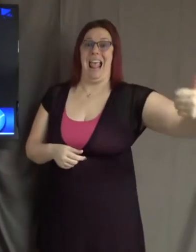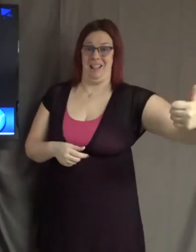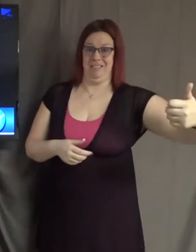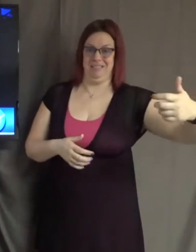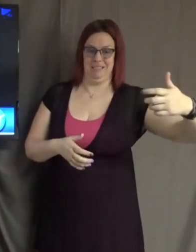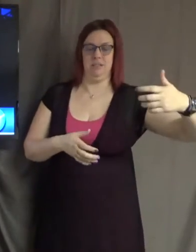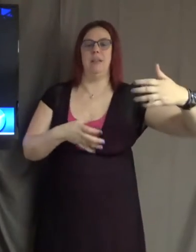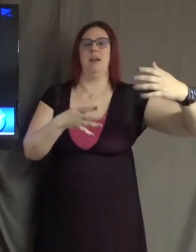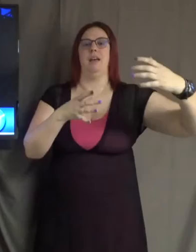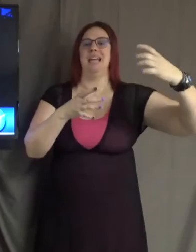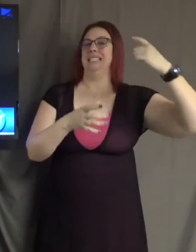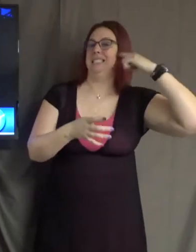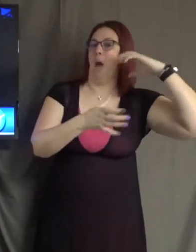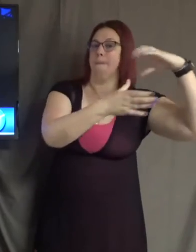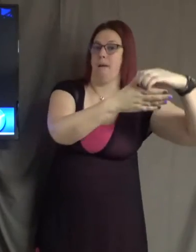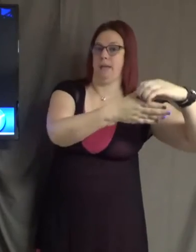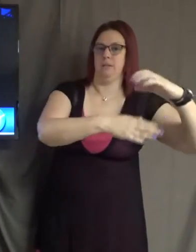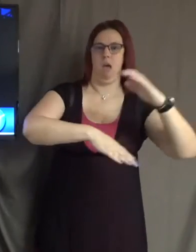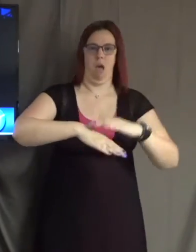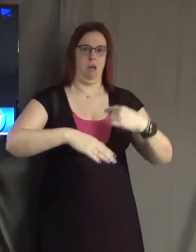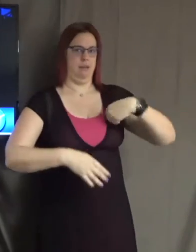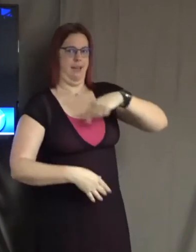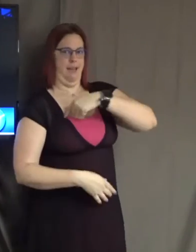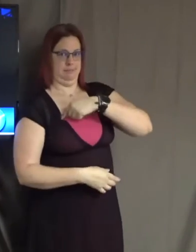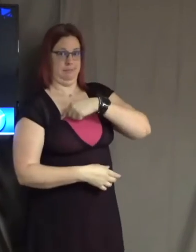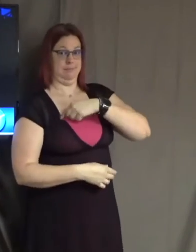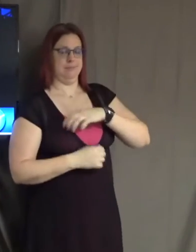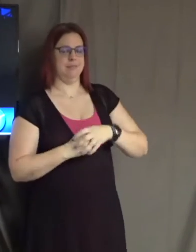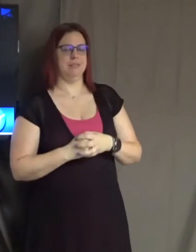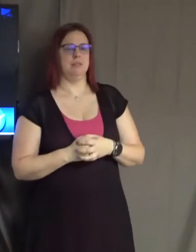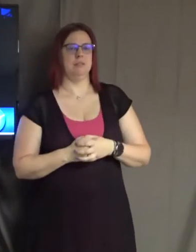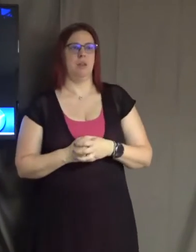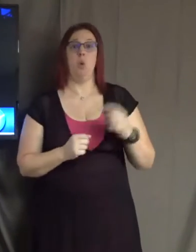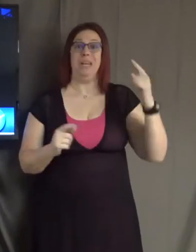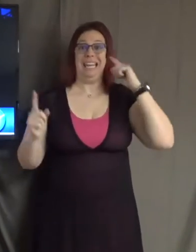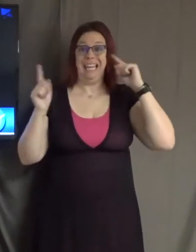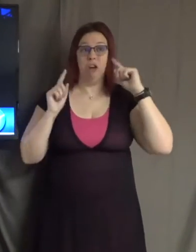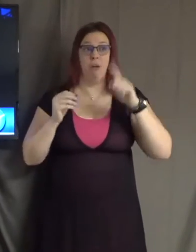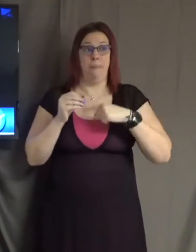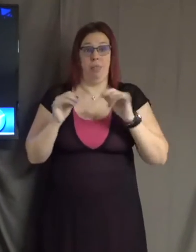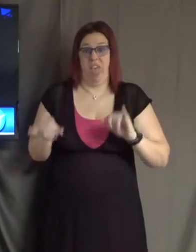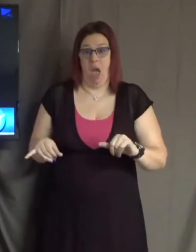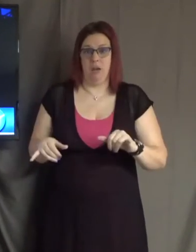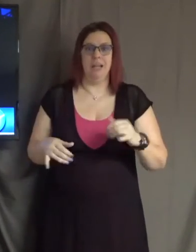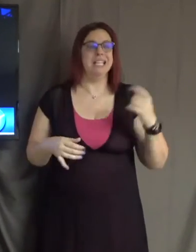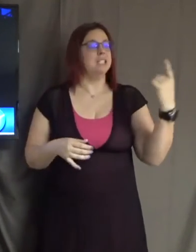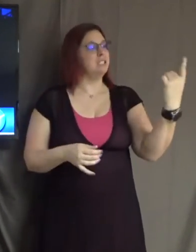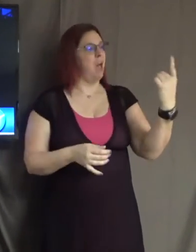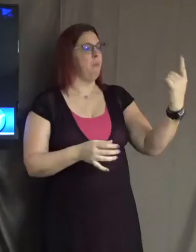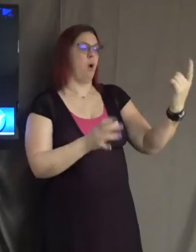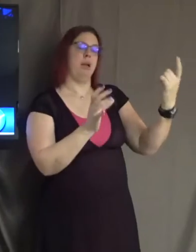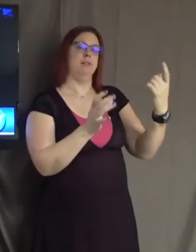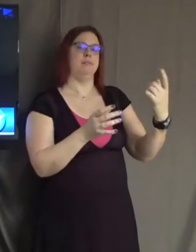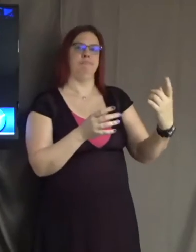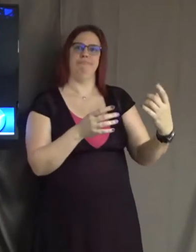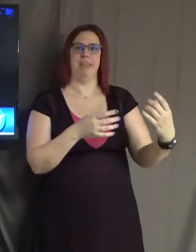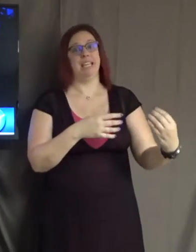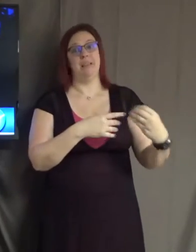Because people will soundbite us, right? We hear about it. We get... Someone does give us unsolicited advice. Someone does criticize